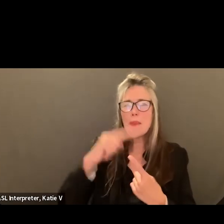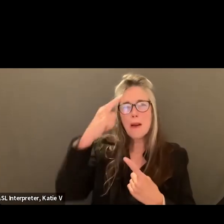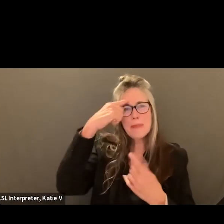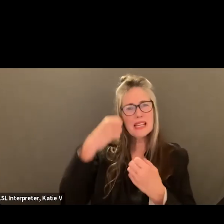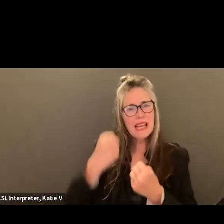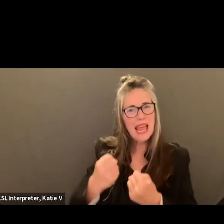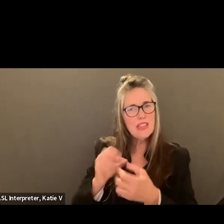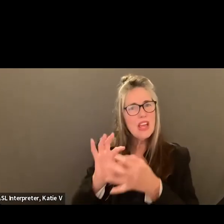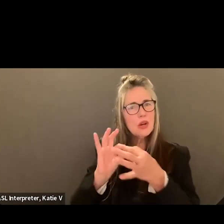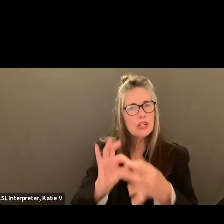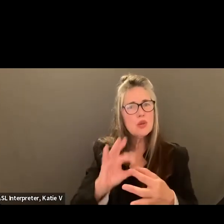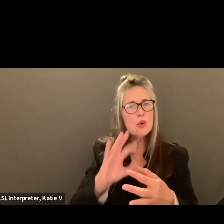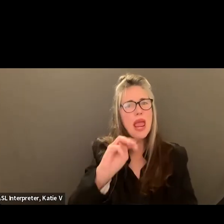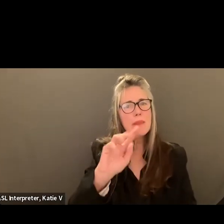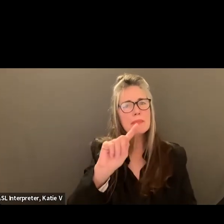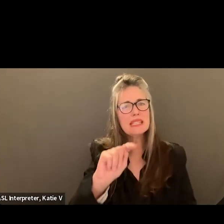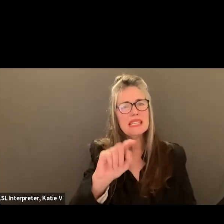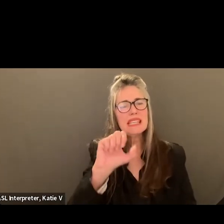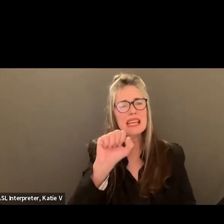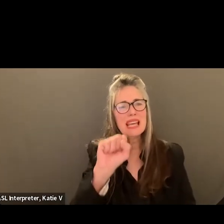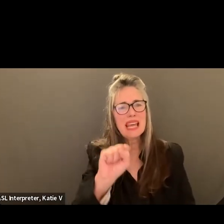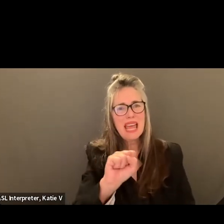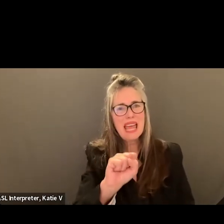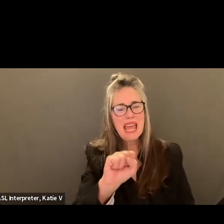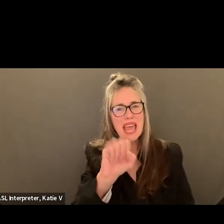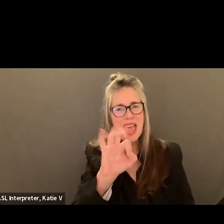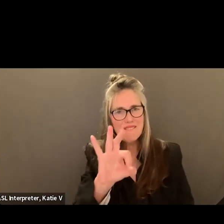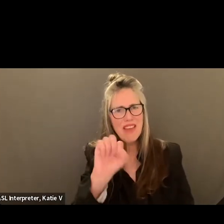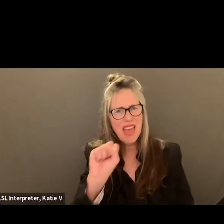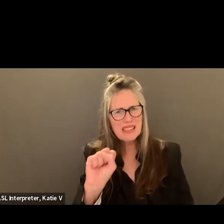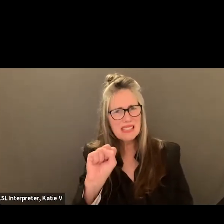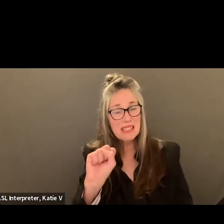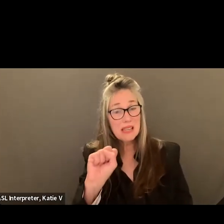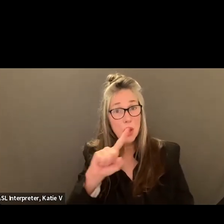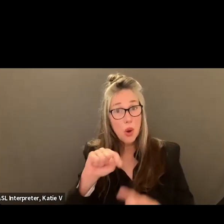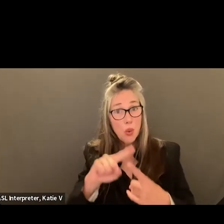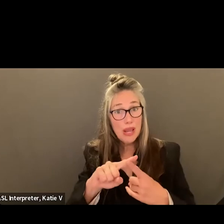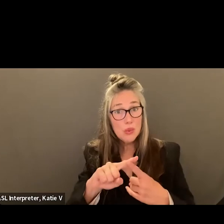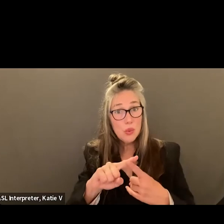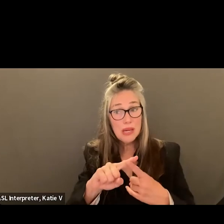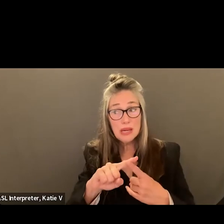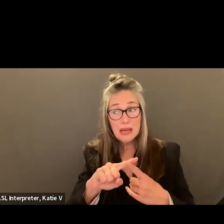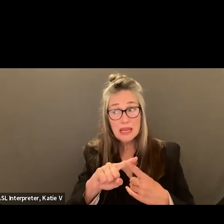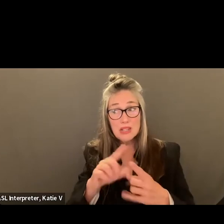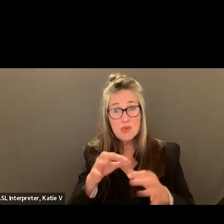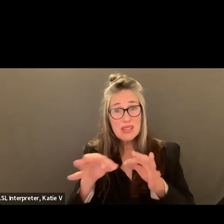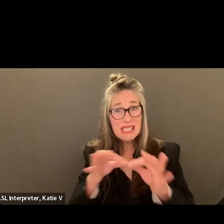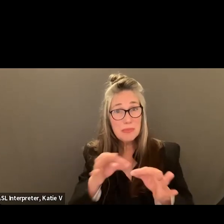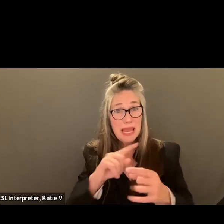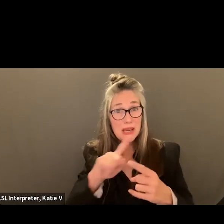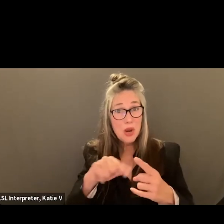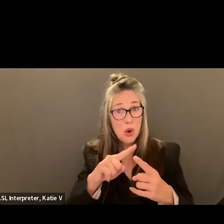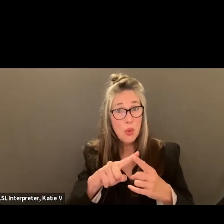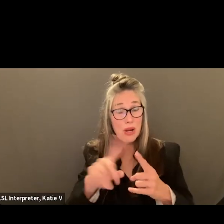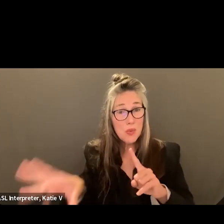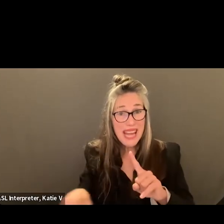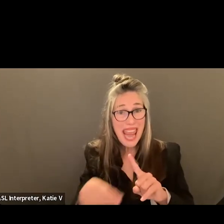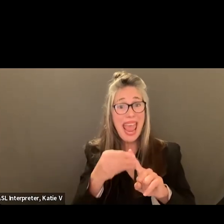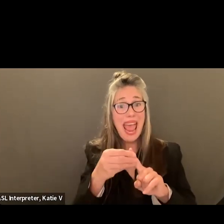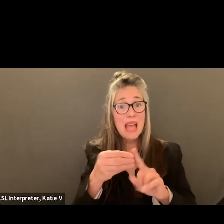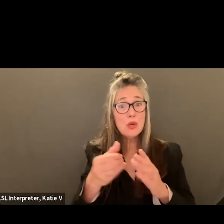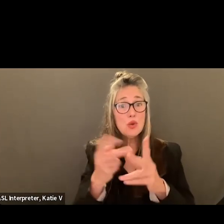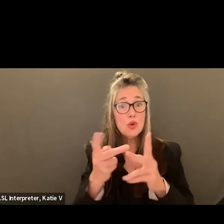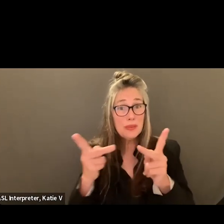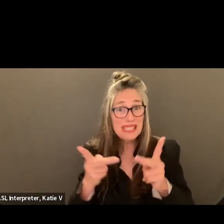connecting that so that every time we're doing things it's adding on it's expanding and addressing the issue if you could address that. So as we